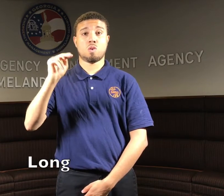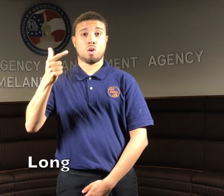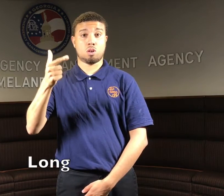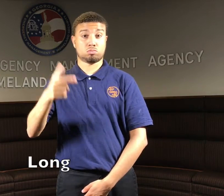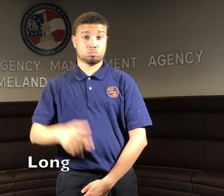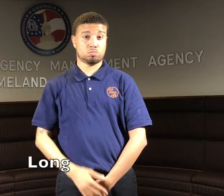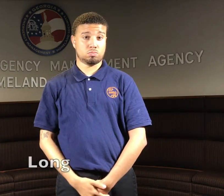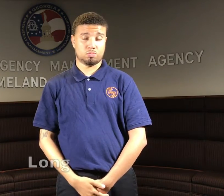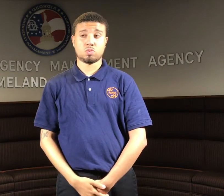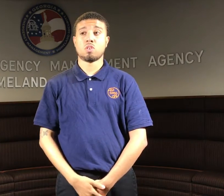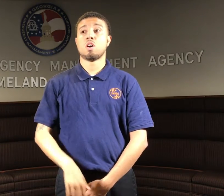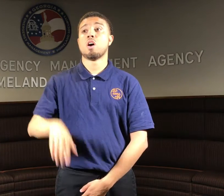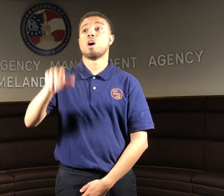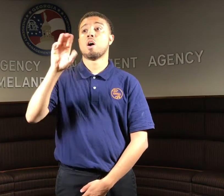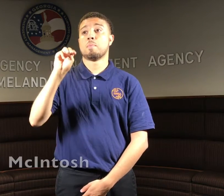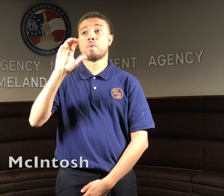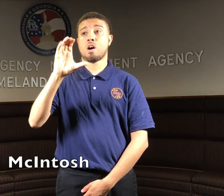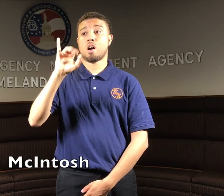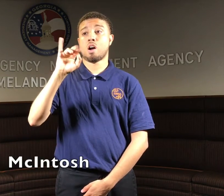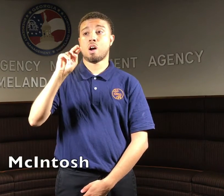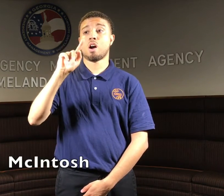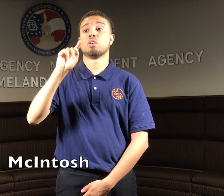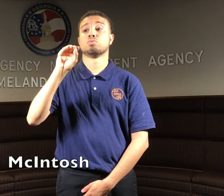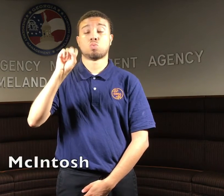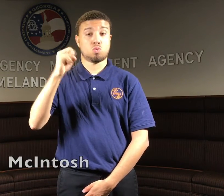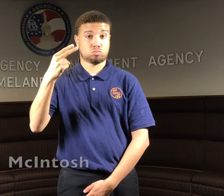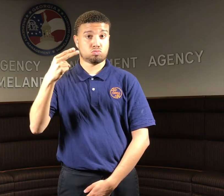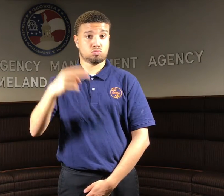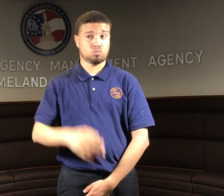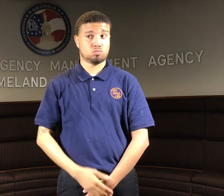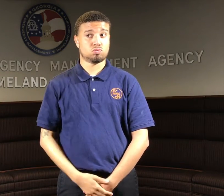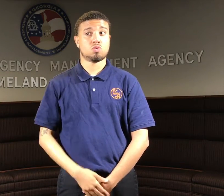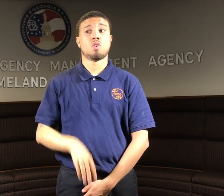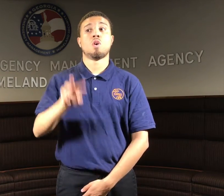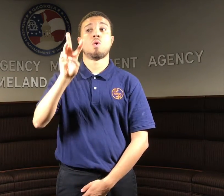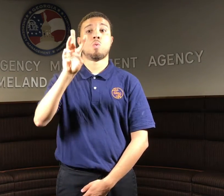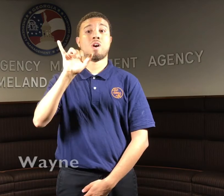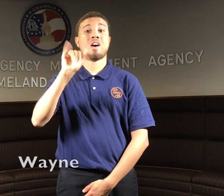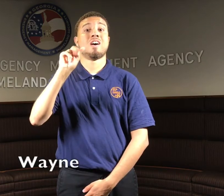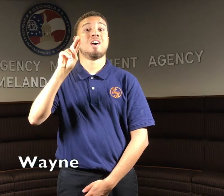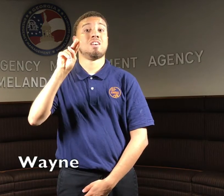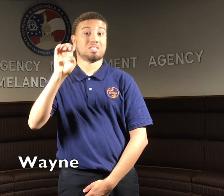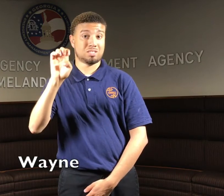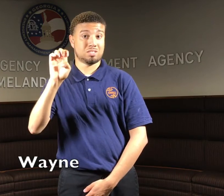Long, Macintosh, and Wayne.